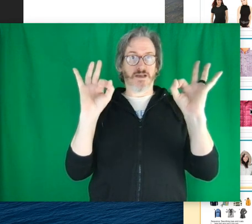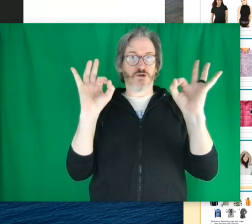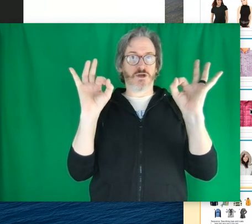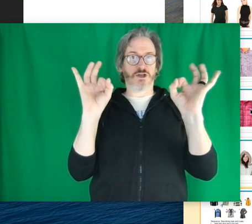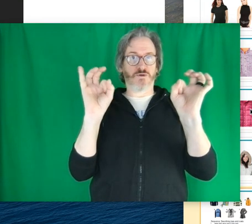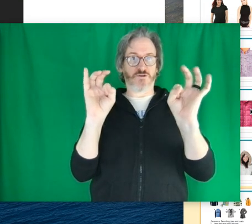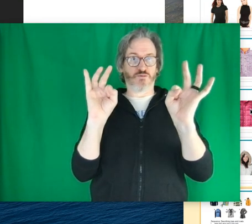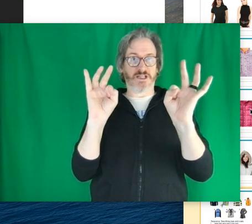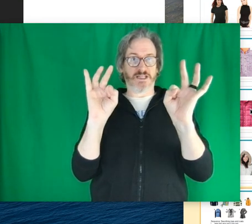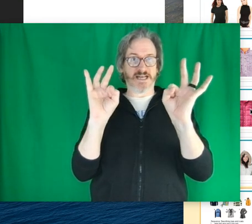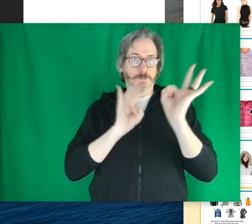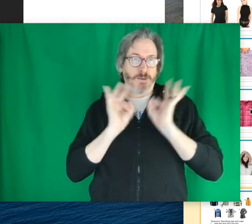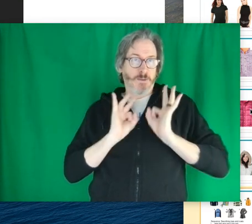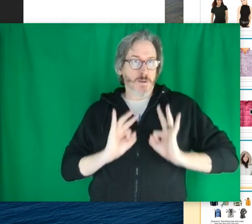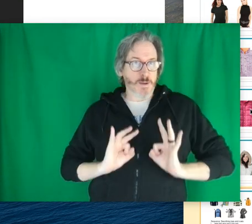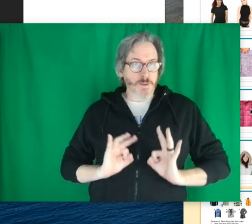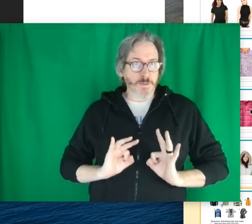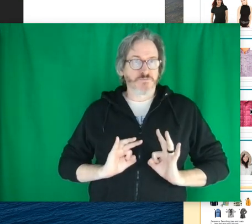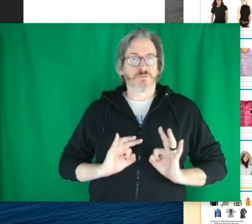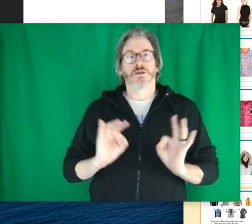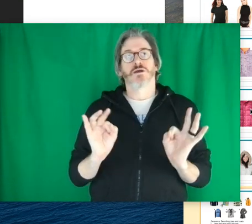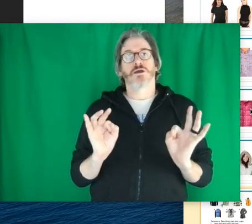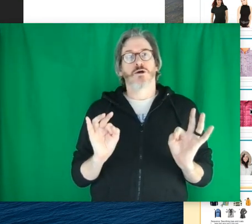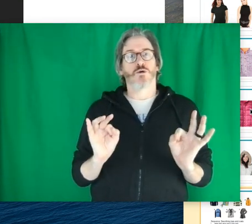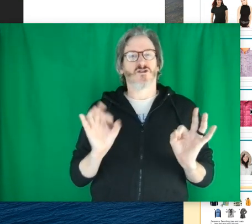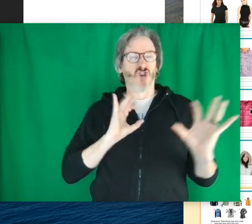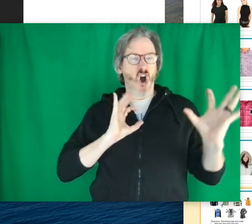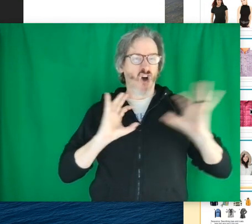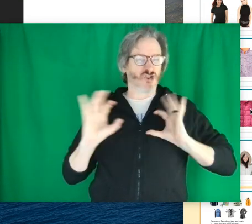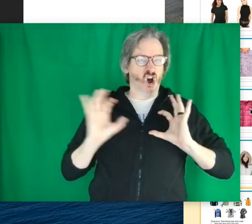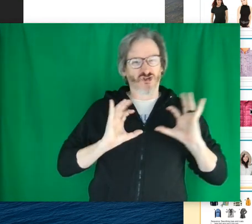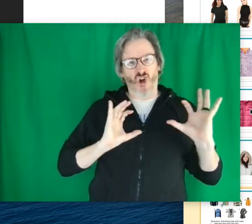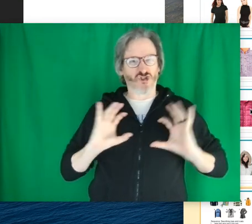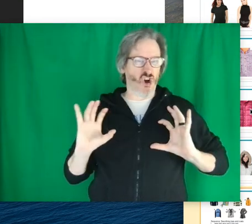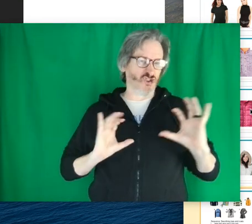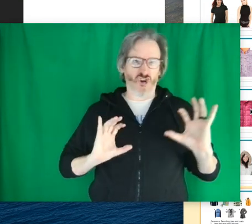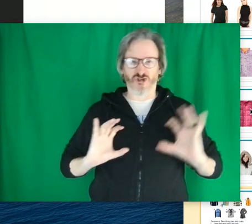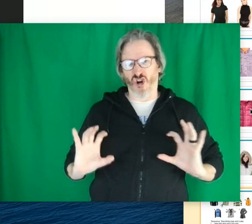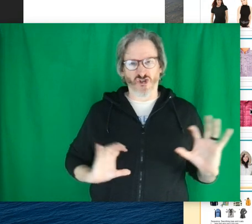And you can do if they're really tiny. Or if they're tall.